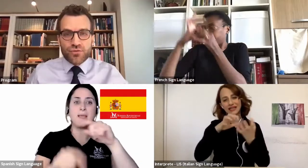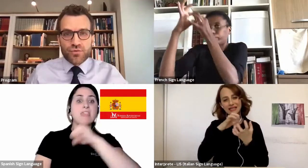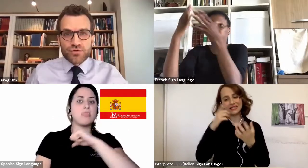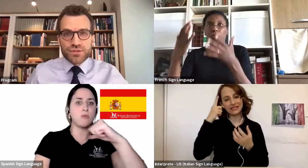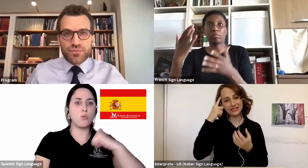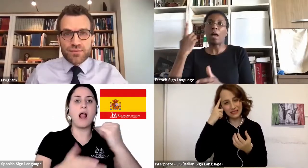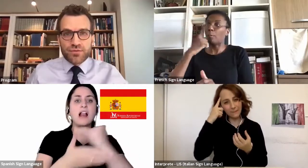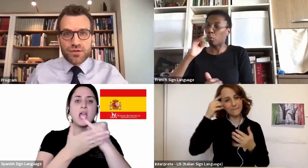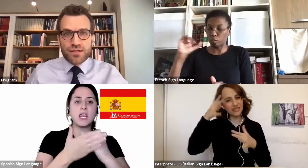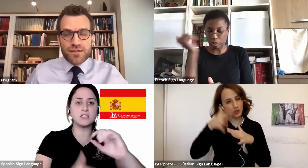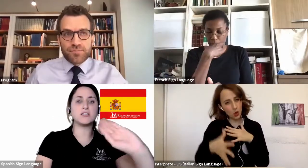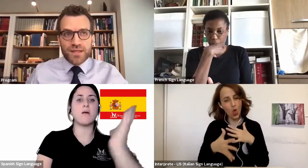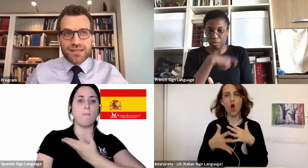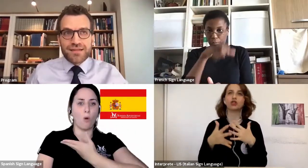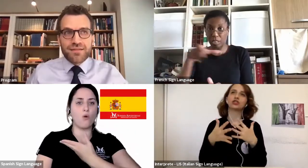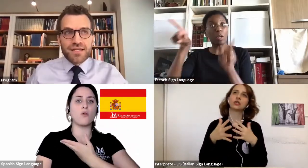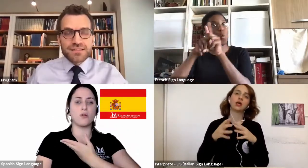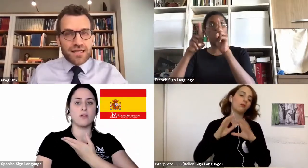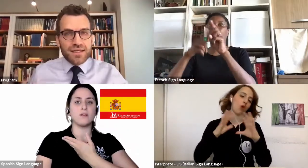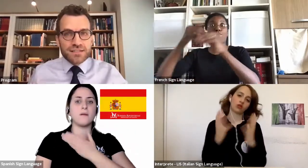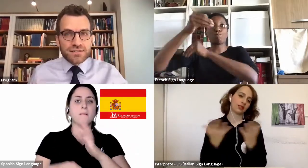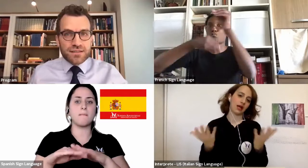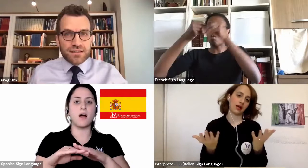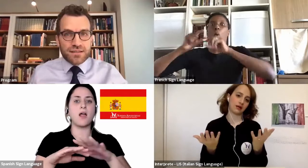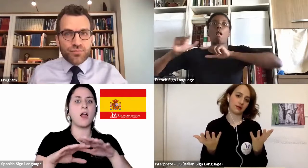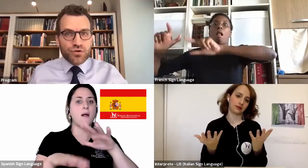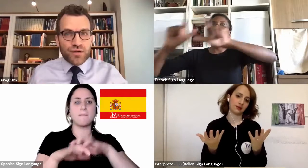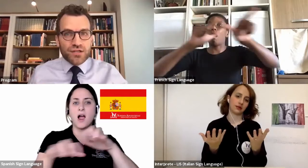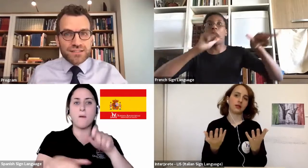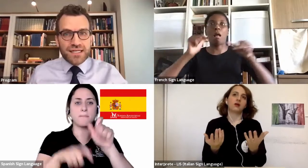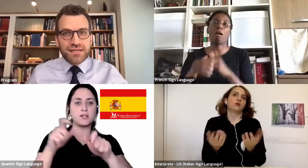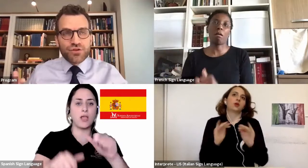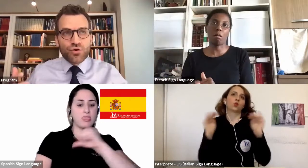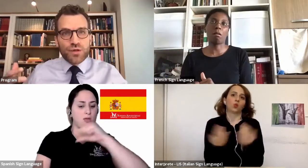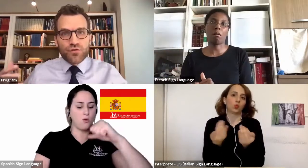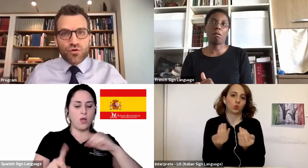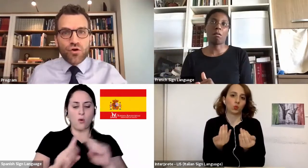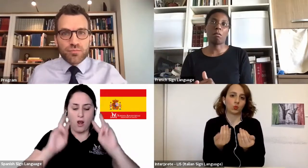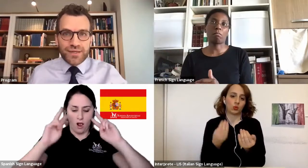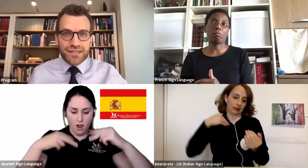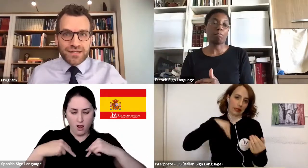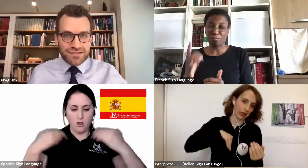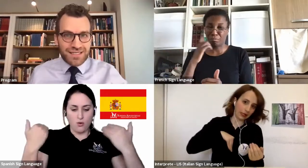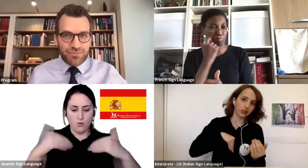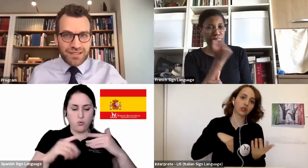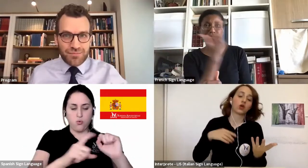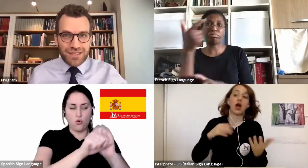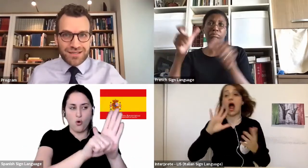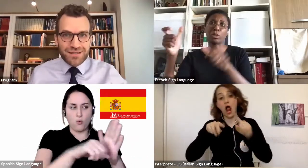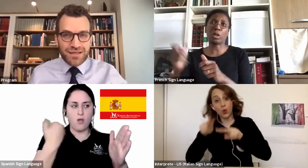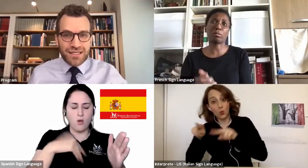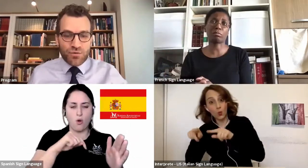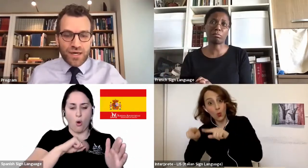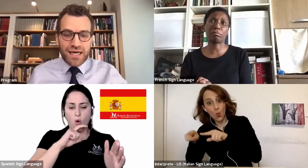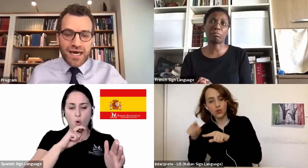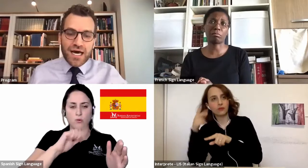for most people. And in this, I think it's important to recognize that even though we've all been in the same pandemic,